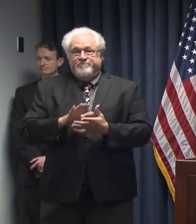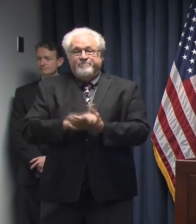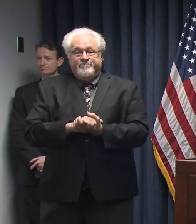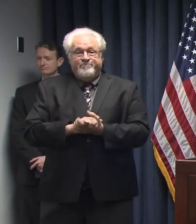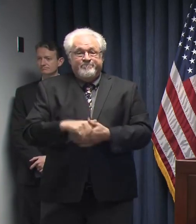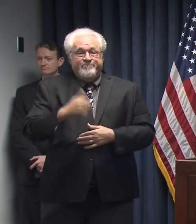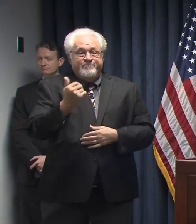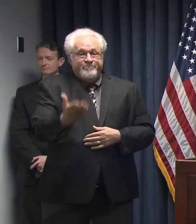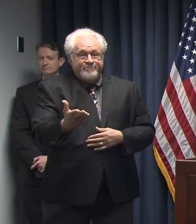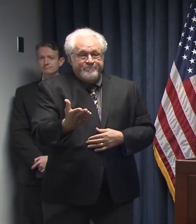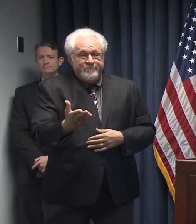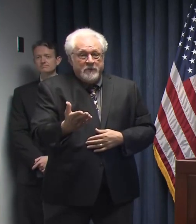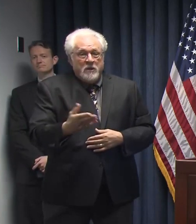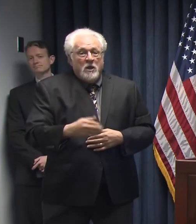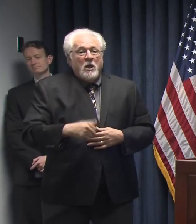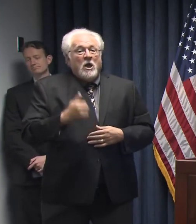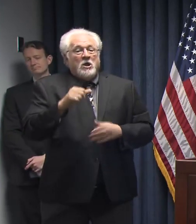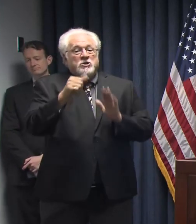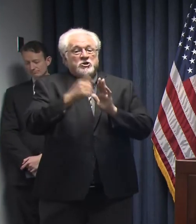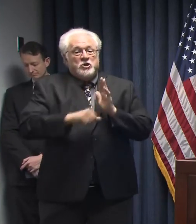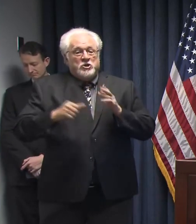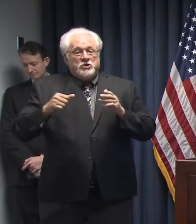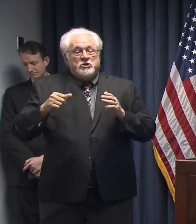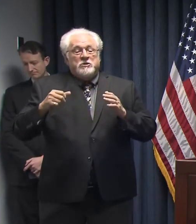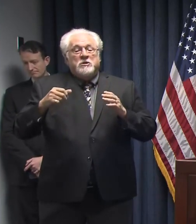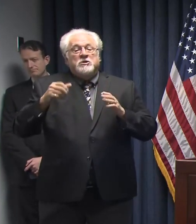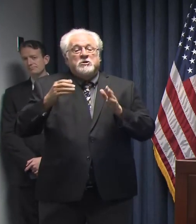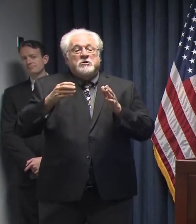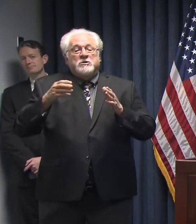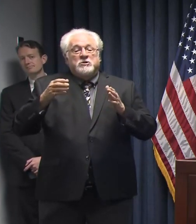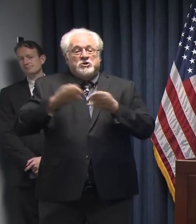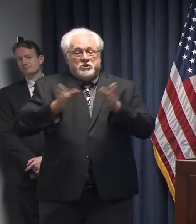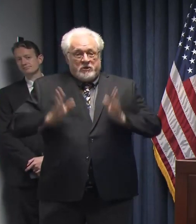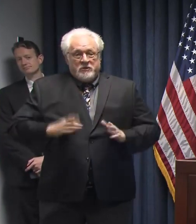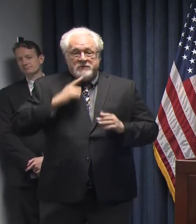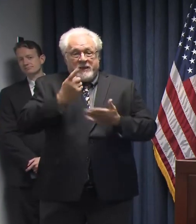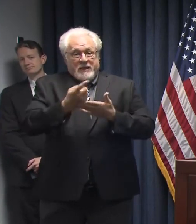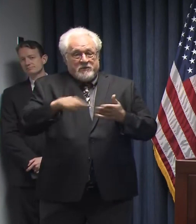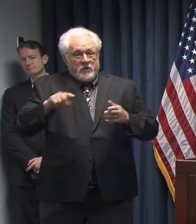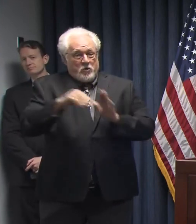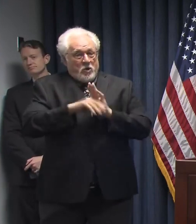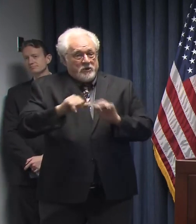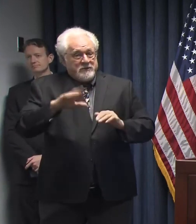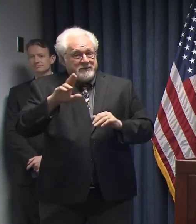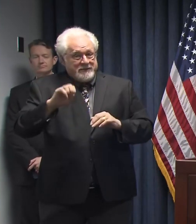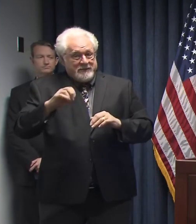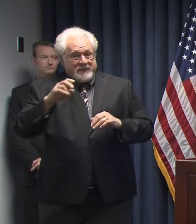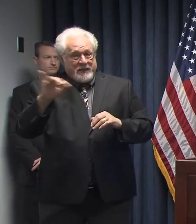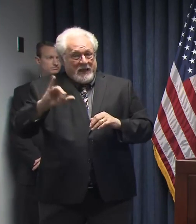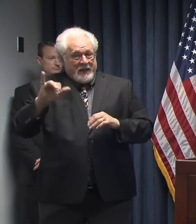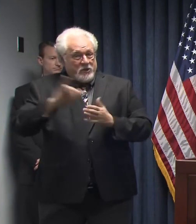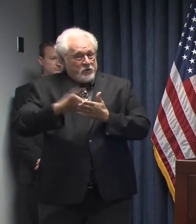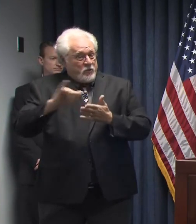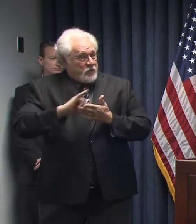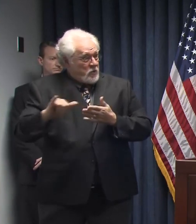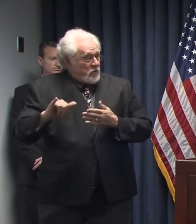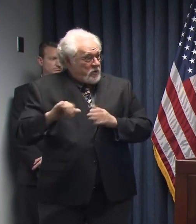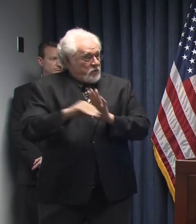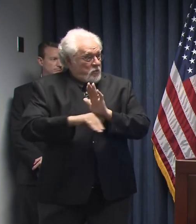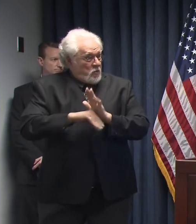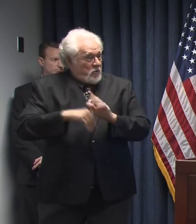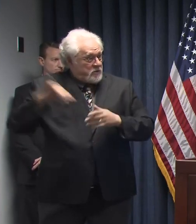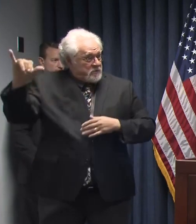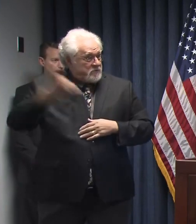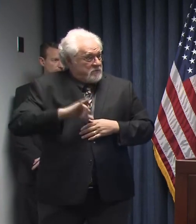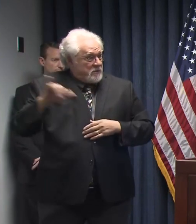Yes, sir. Governor, the Surgeon General this morning said next week, this upcoming week, New Orleans could see New York-like numbers. From the data you're